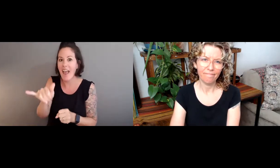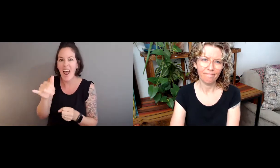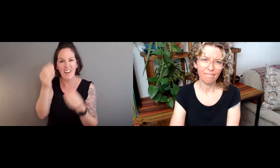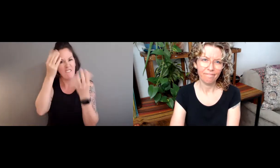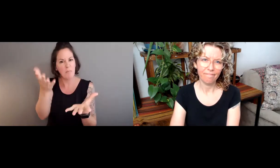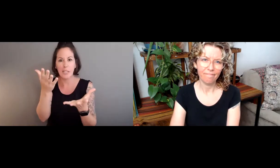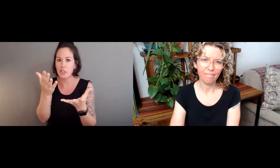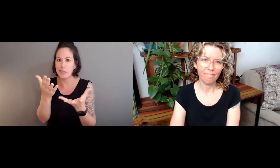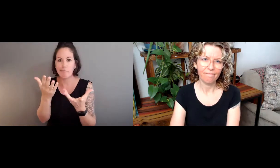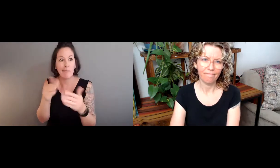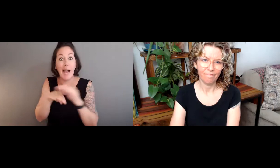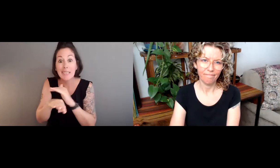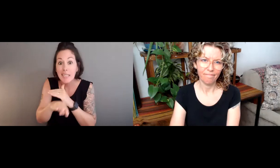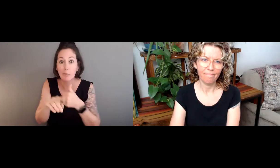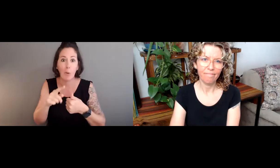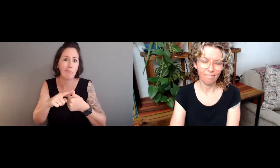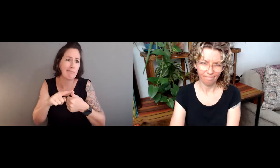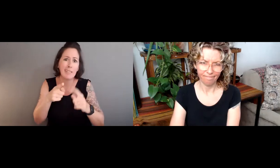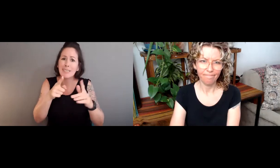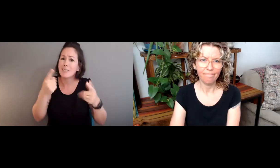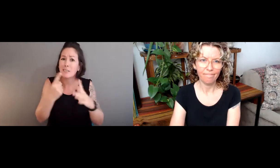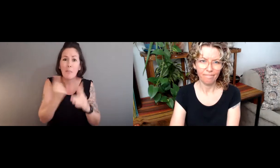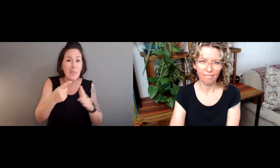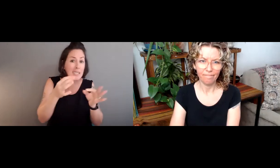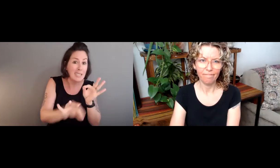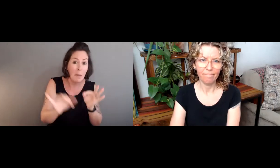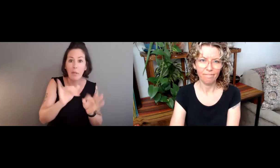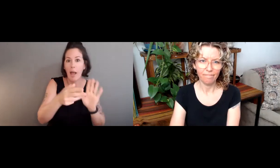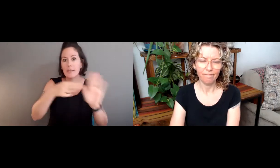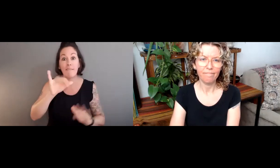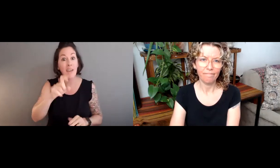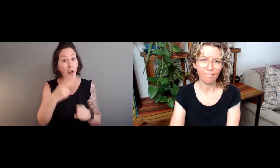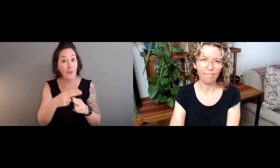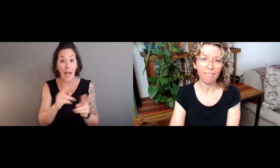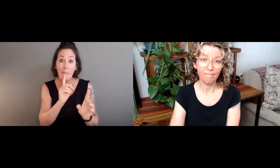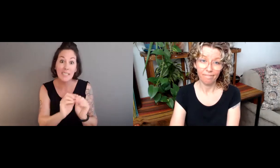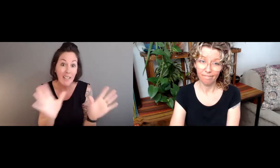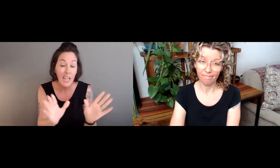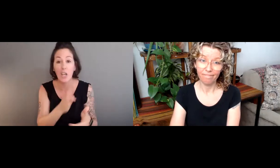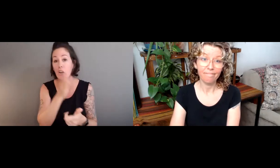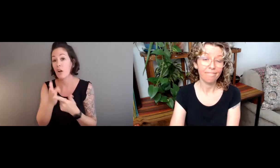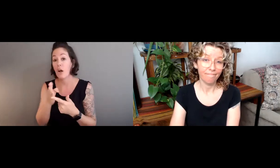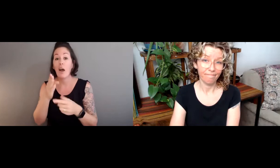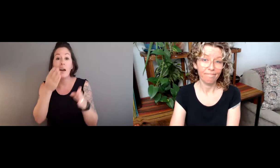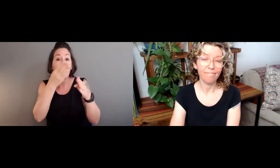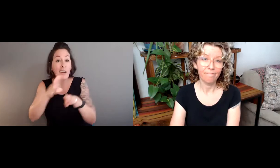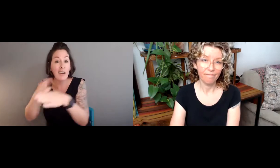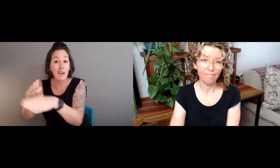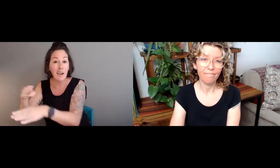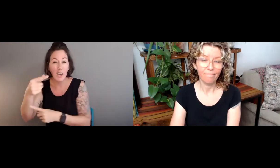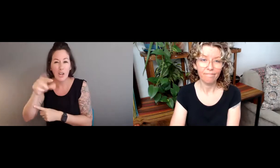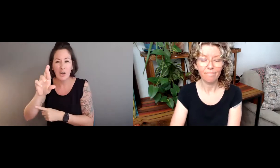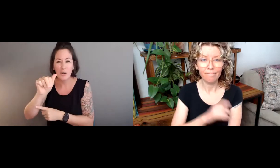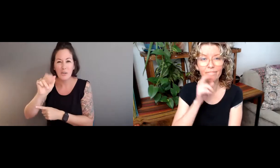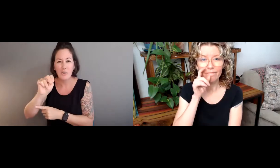How to make the original data and that information accessible. It could be something simple like having a